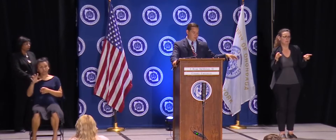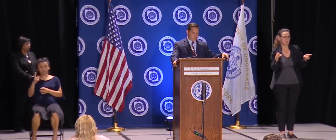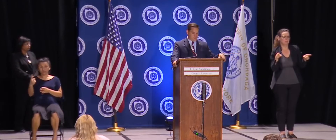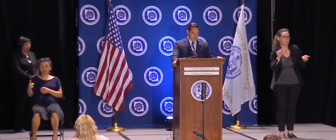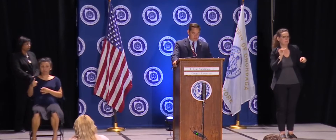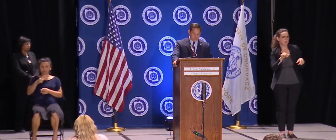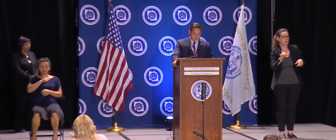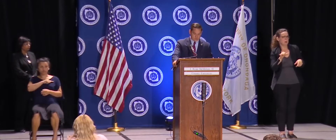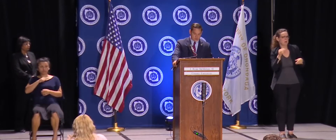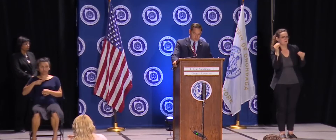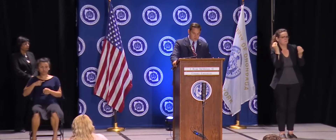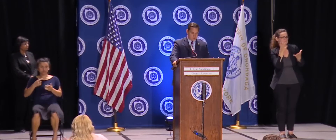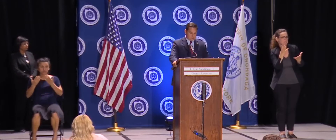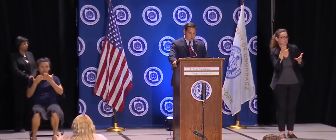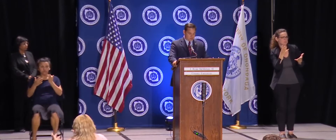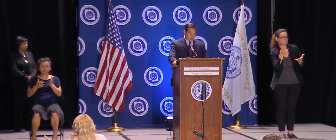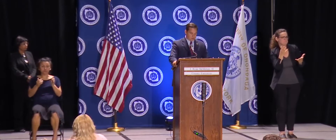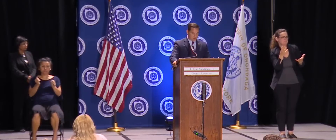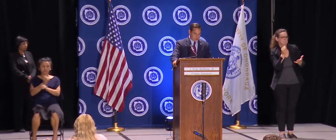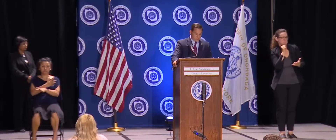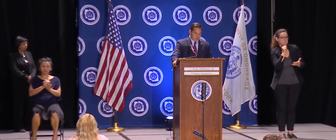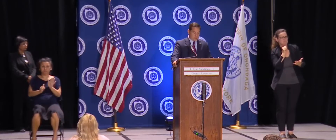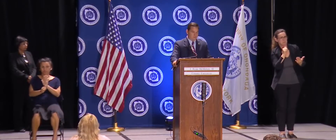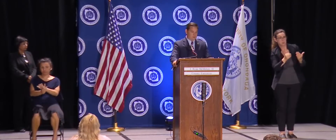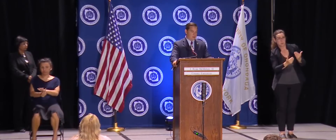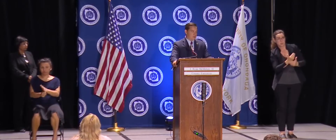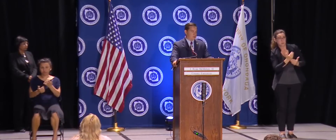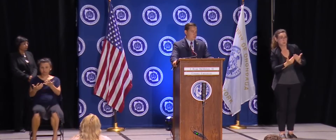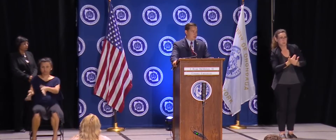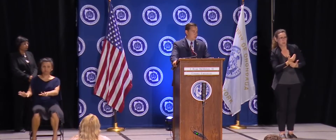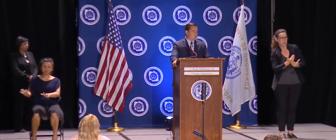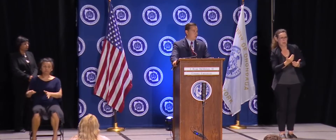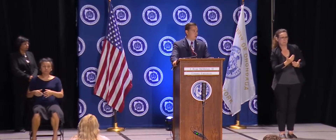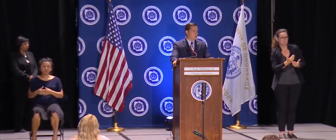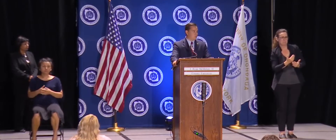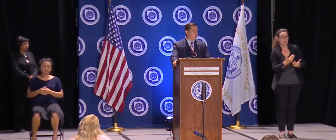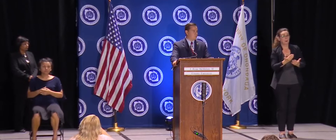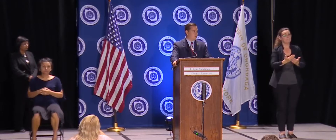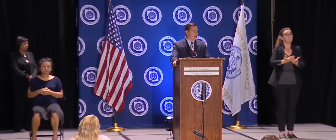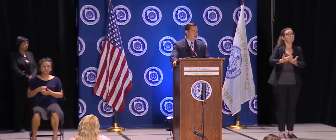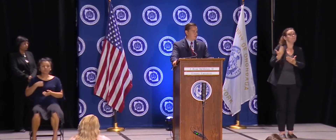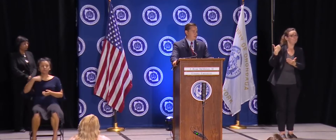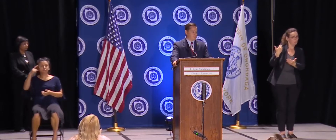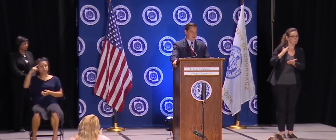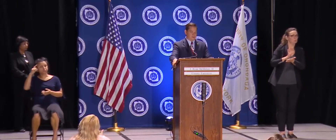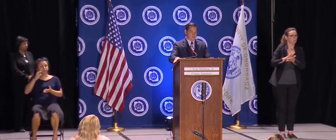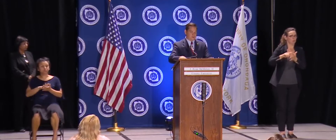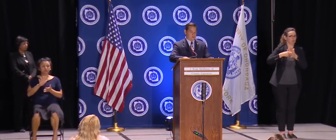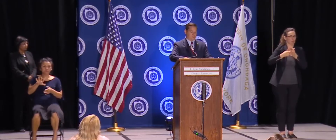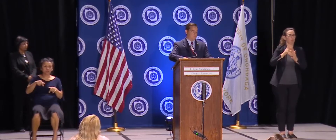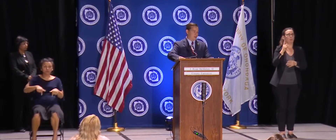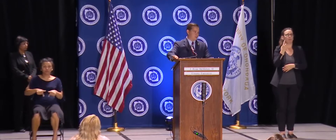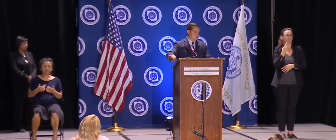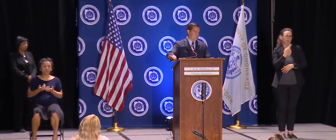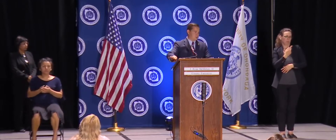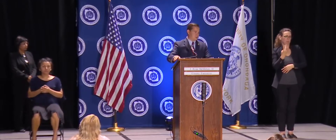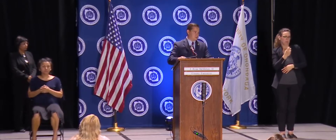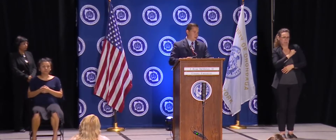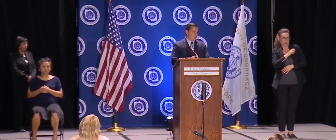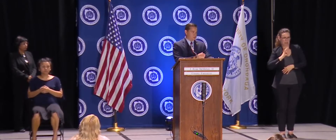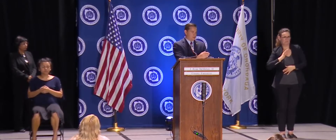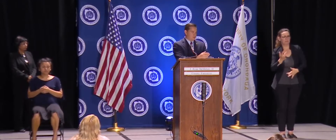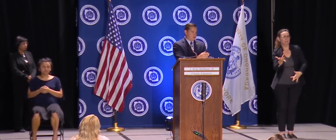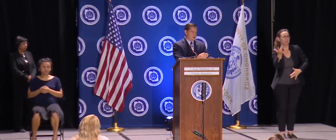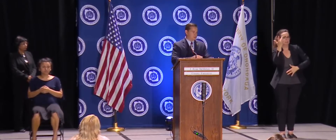got it. I think they're very close to being, uh, better, uh, if they're not better by now. Um, but that had nothing to do with our back-to-school